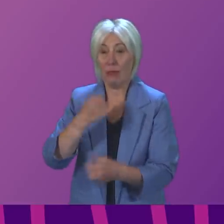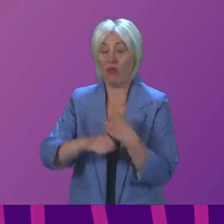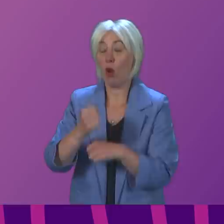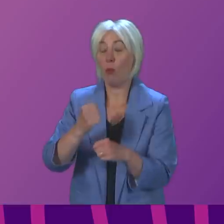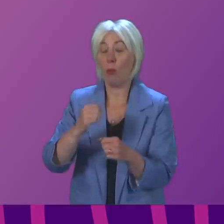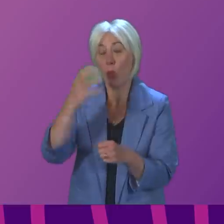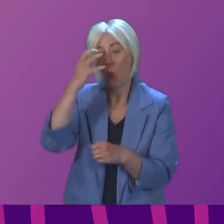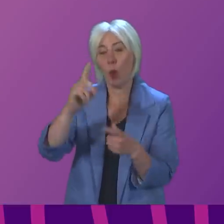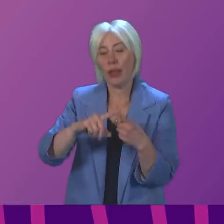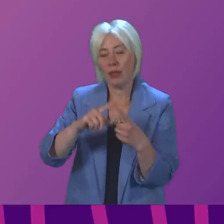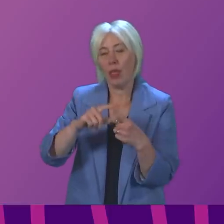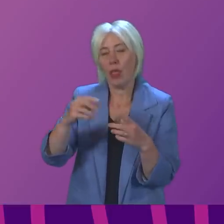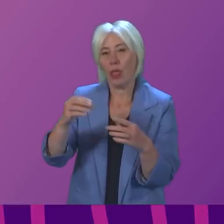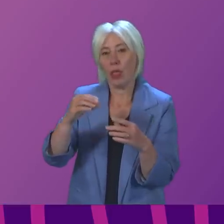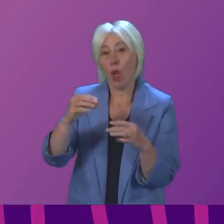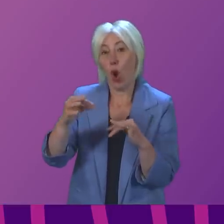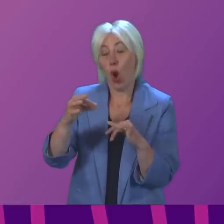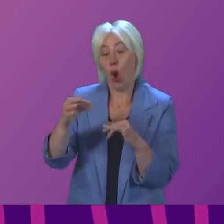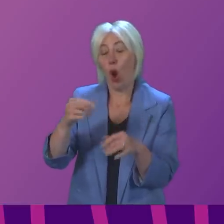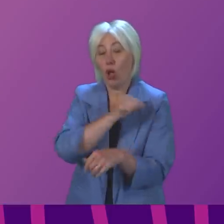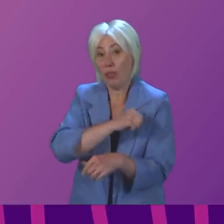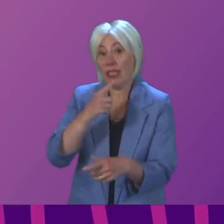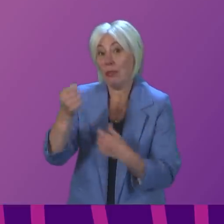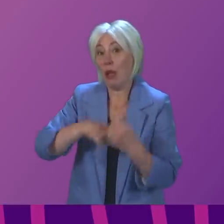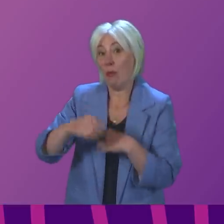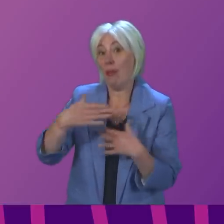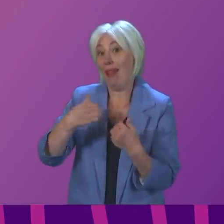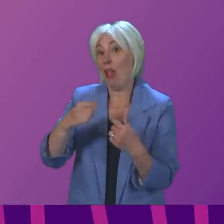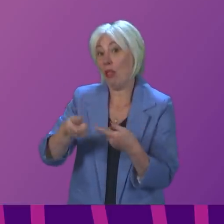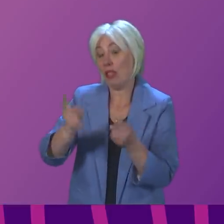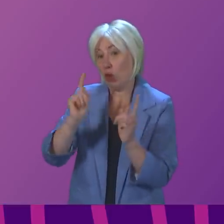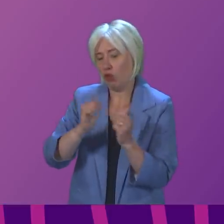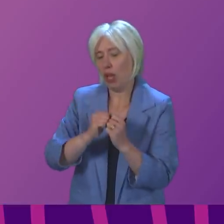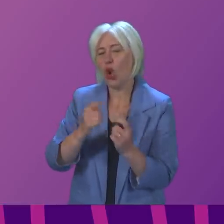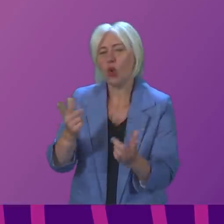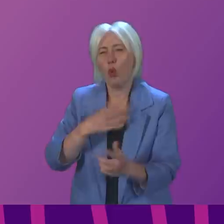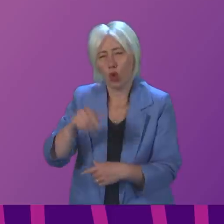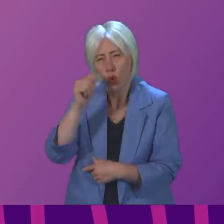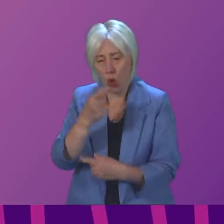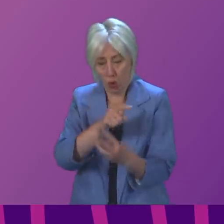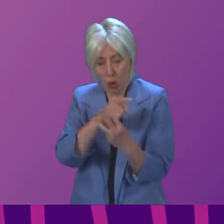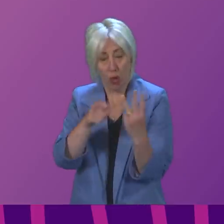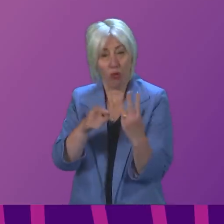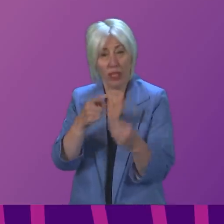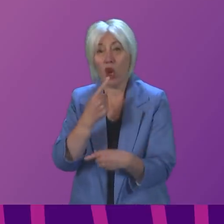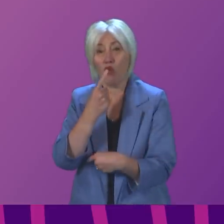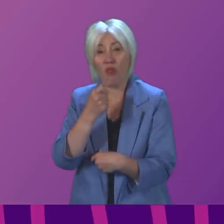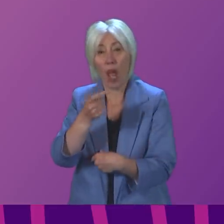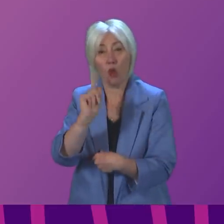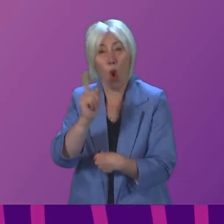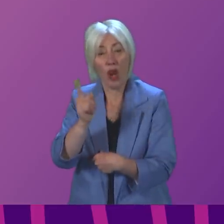After weeks of asking these questions, can the First Minister tell us what infections these three red warnings were for,